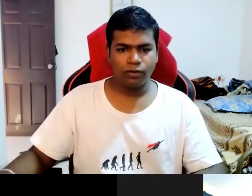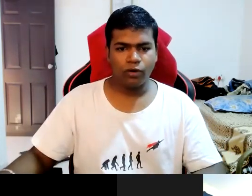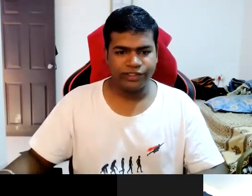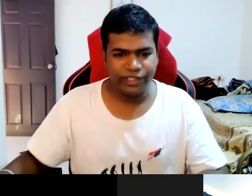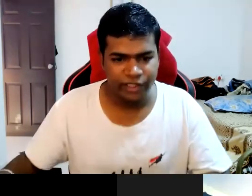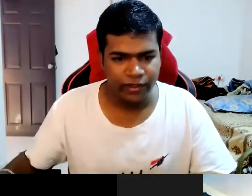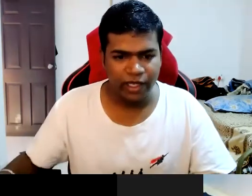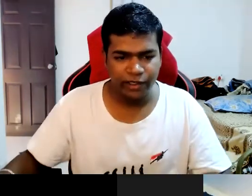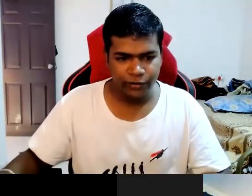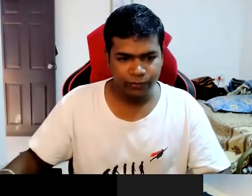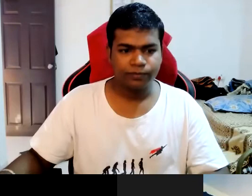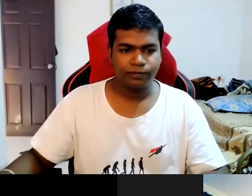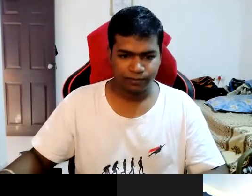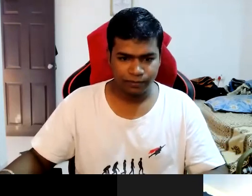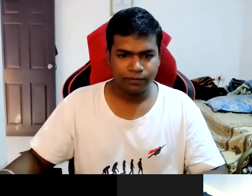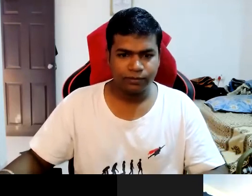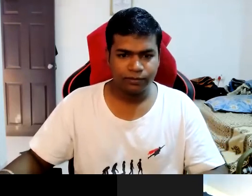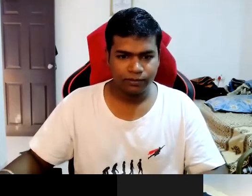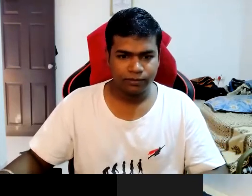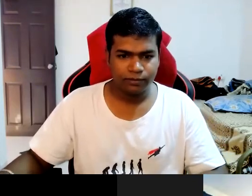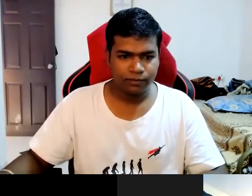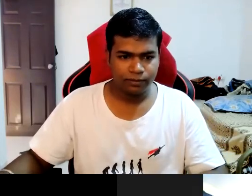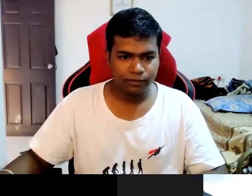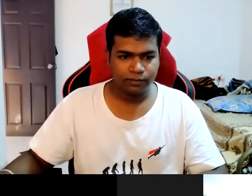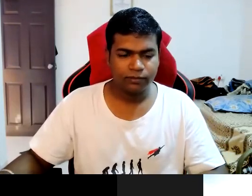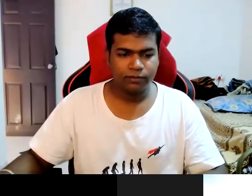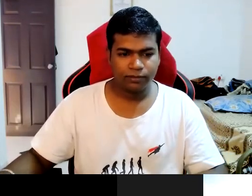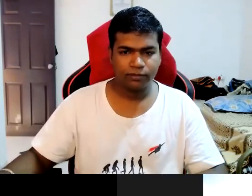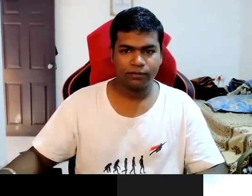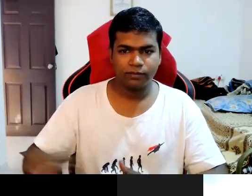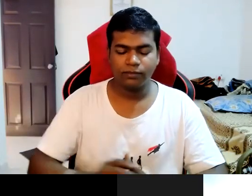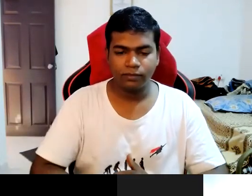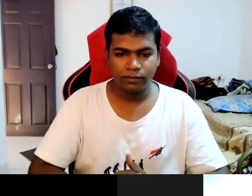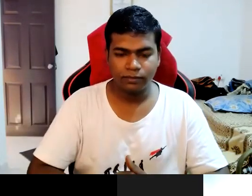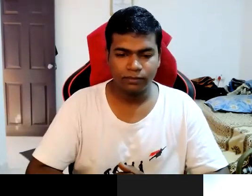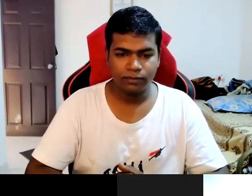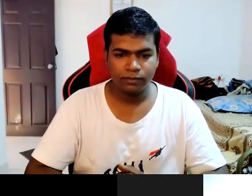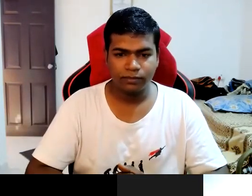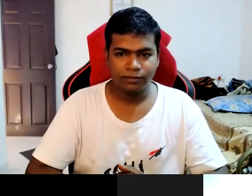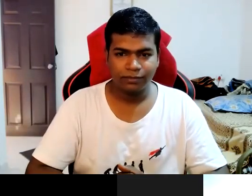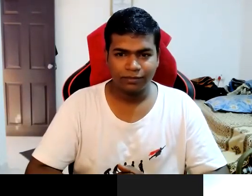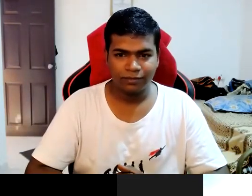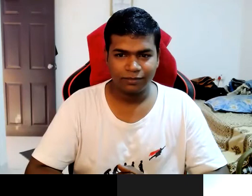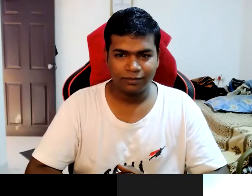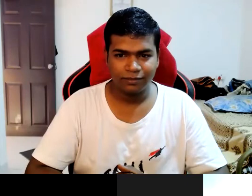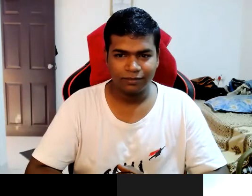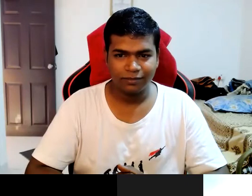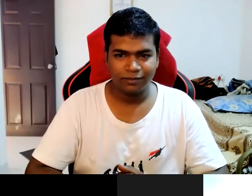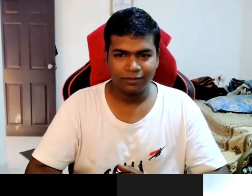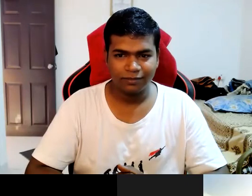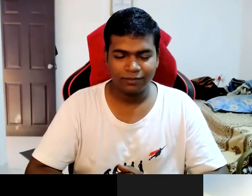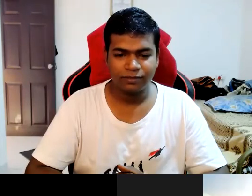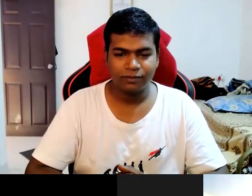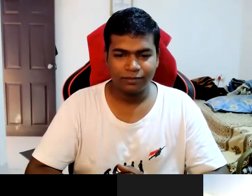go ahead sirisha we can hear you okay my internet connection was a little unstable